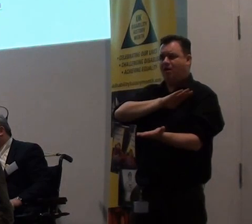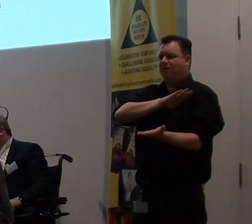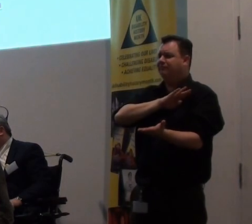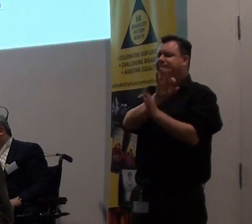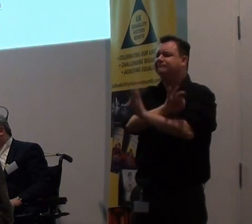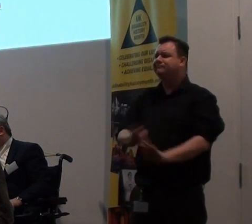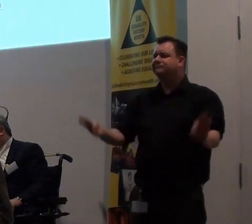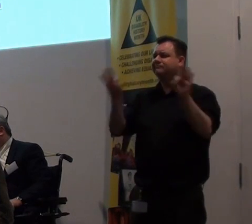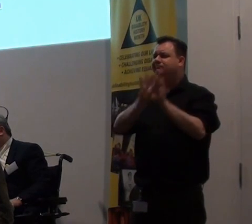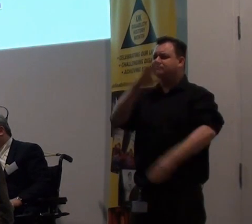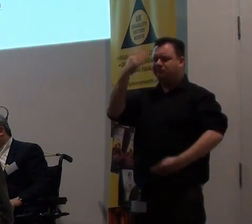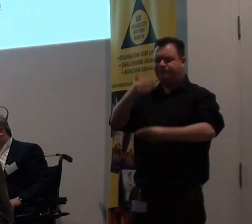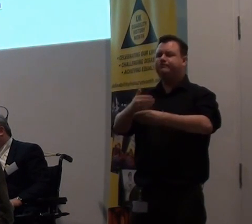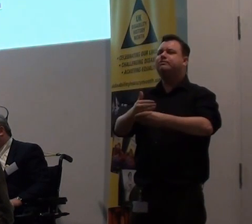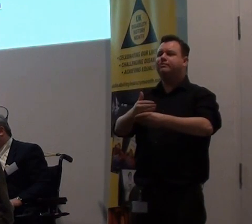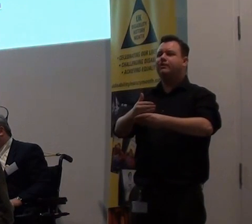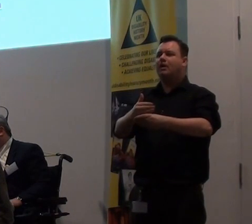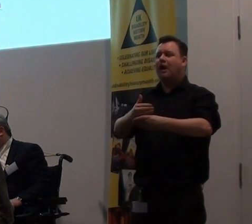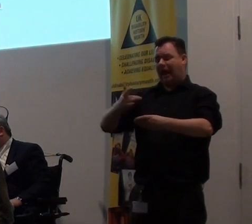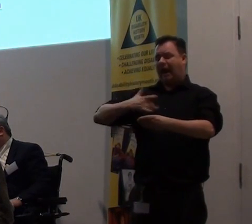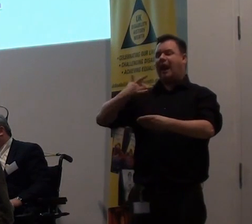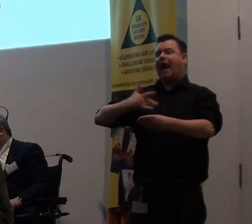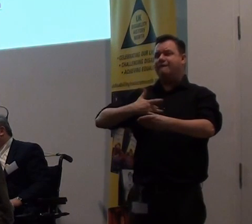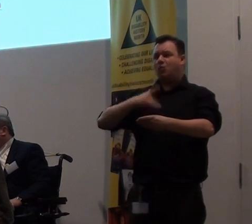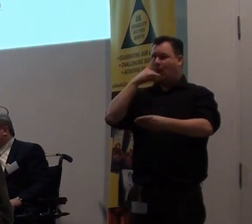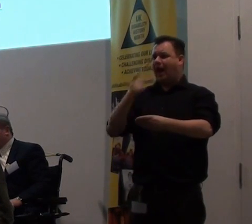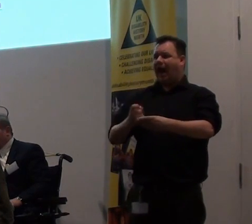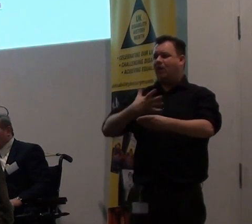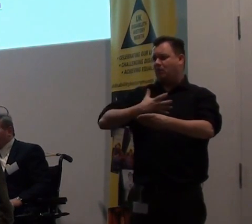There are many different ways of taking life away.